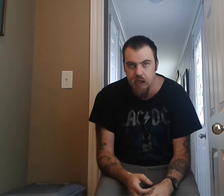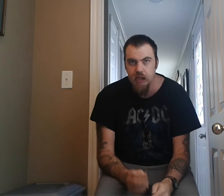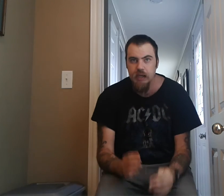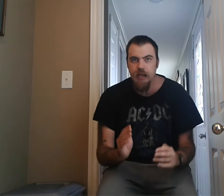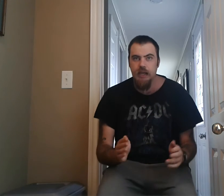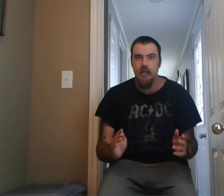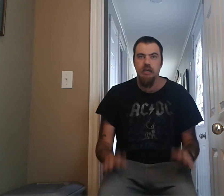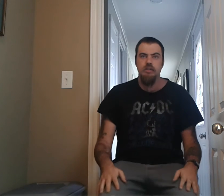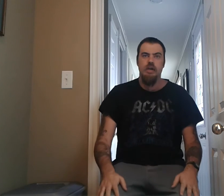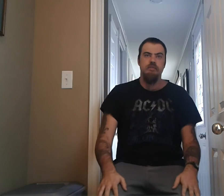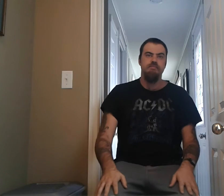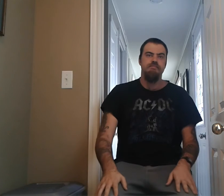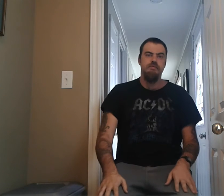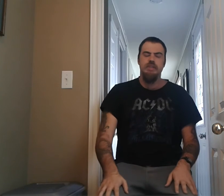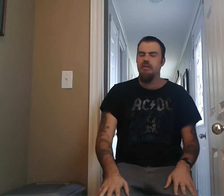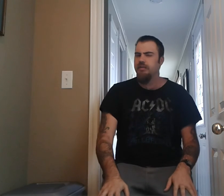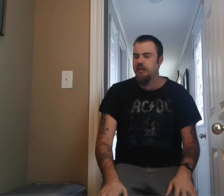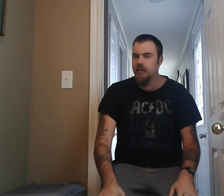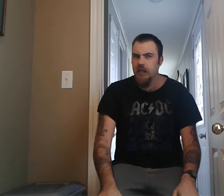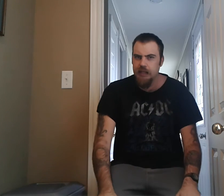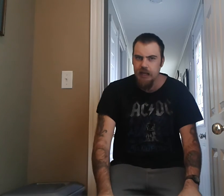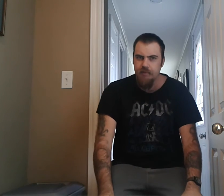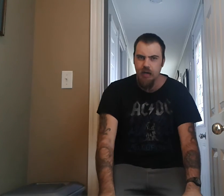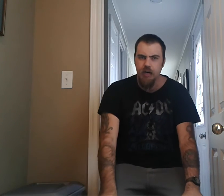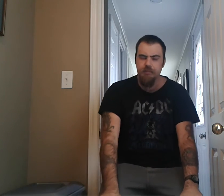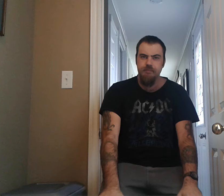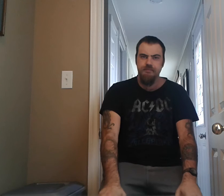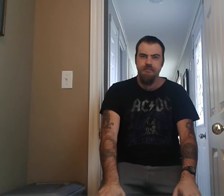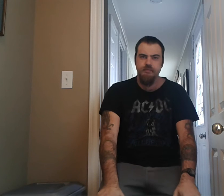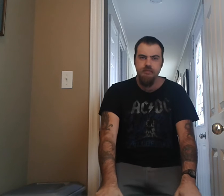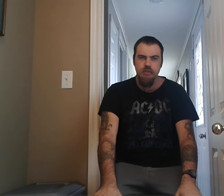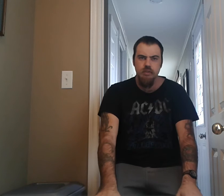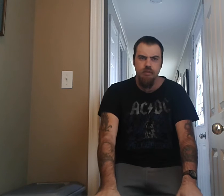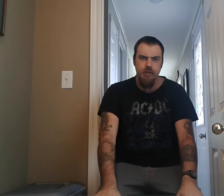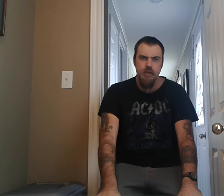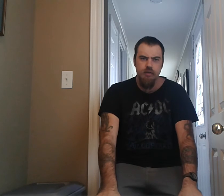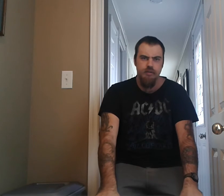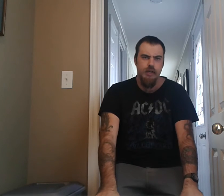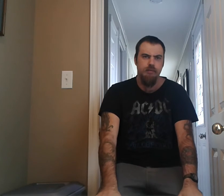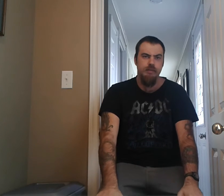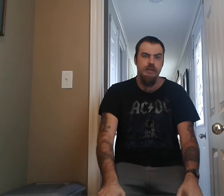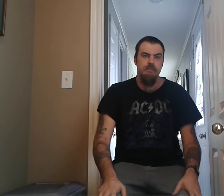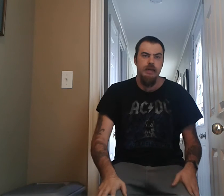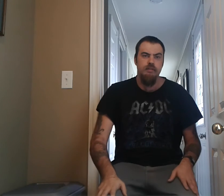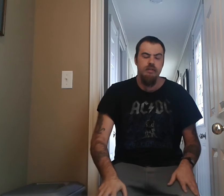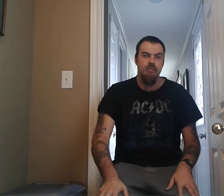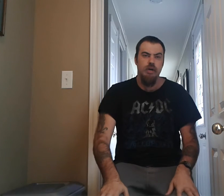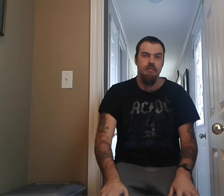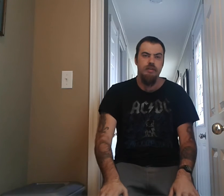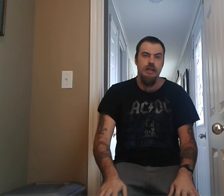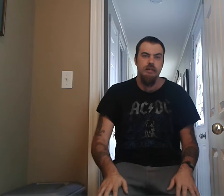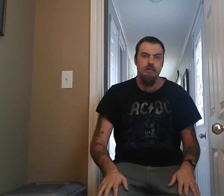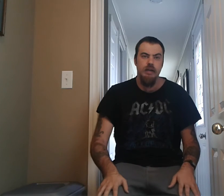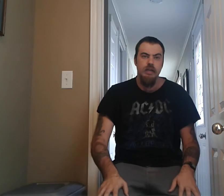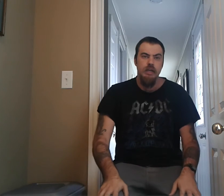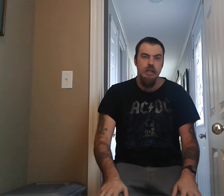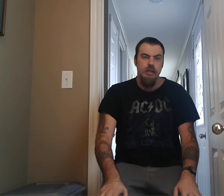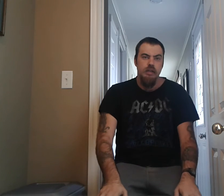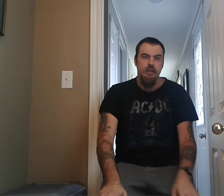And, um, I think it was that, that came up, and the video was like 50 minutes and 12 seconds, but it's pretty